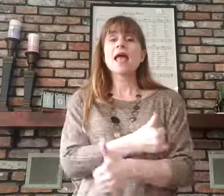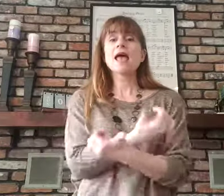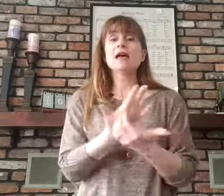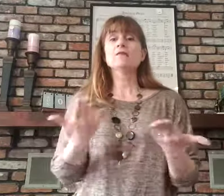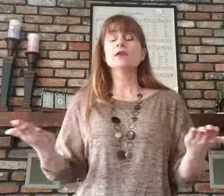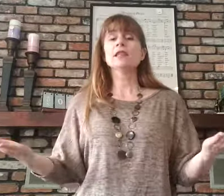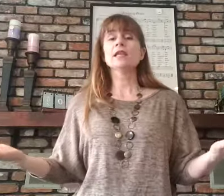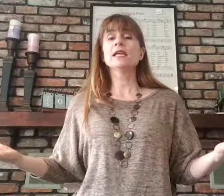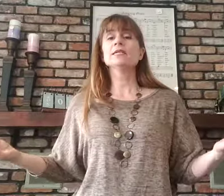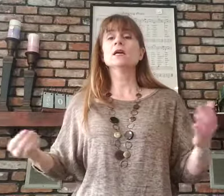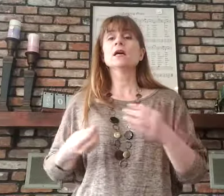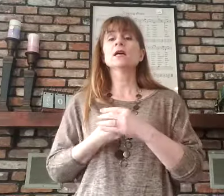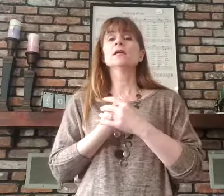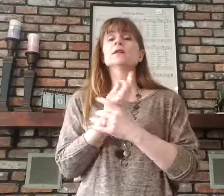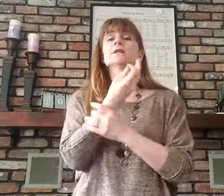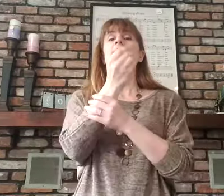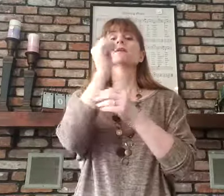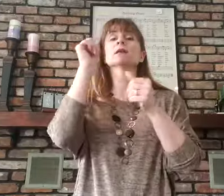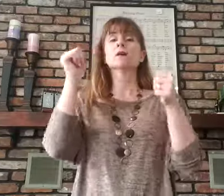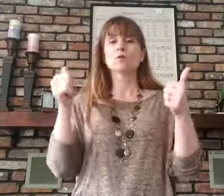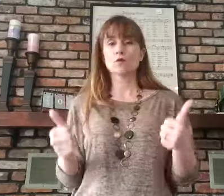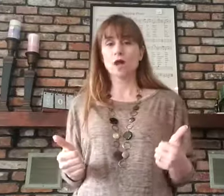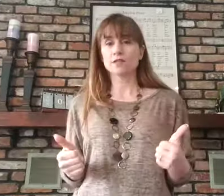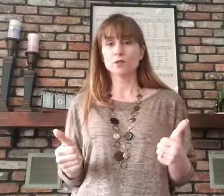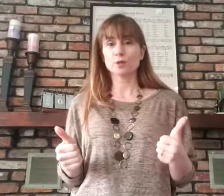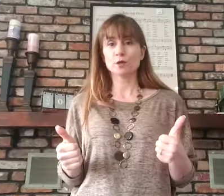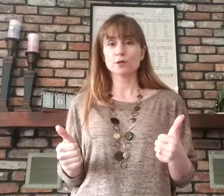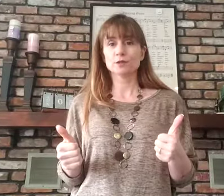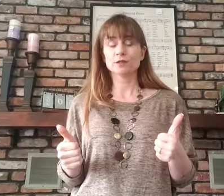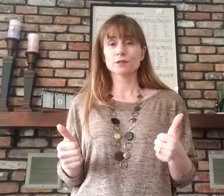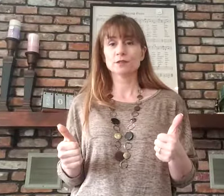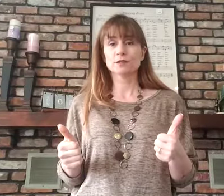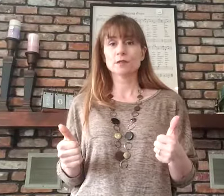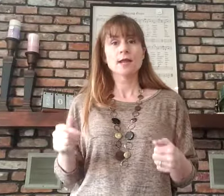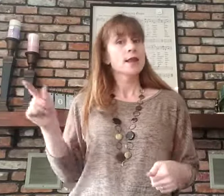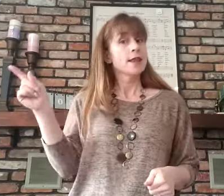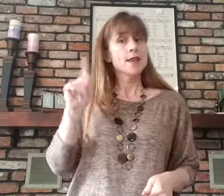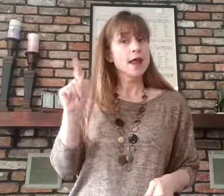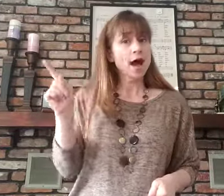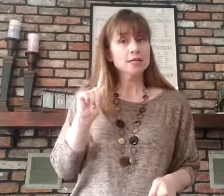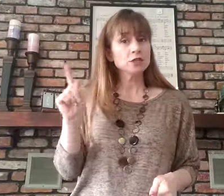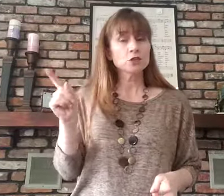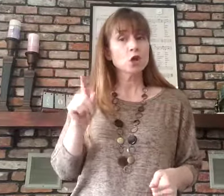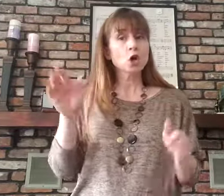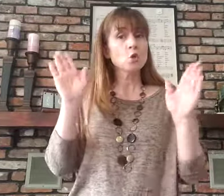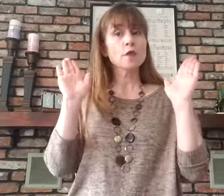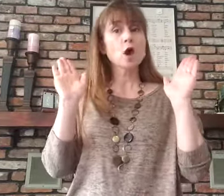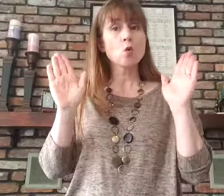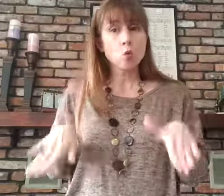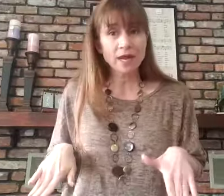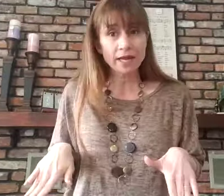Everything he does prospers. Not so though wicked.